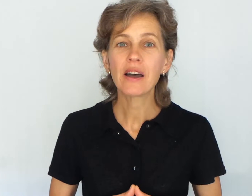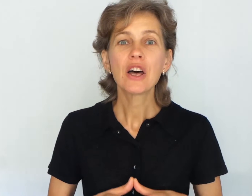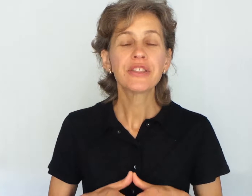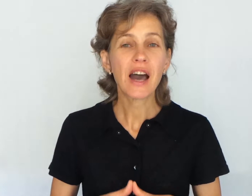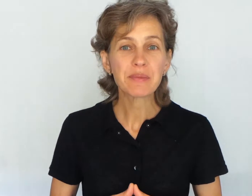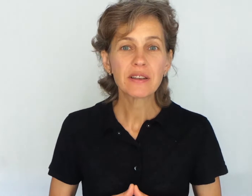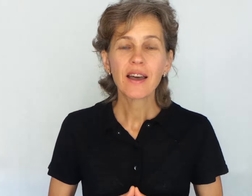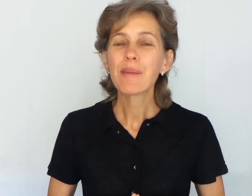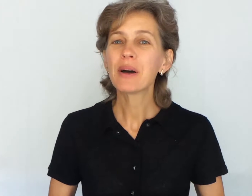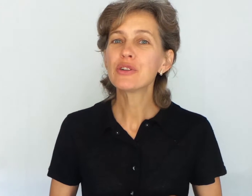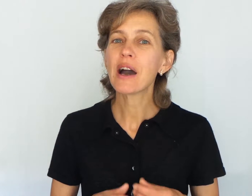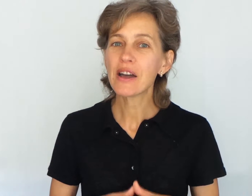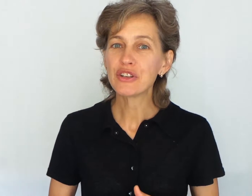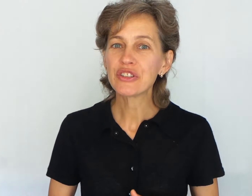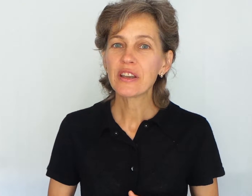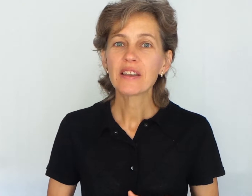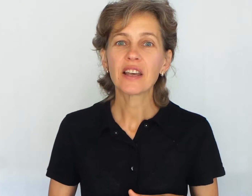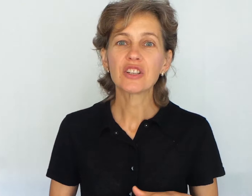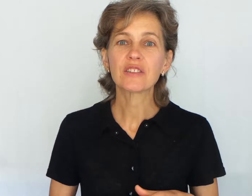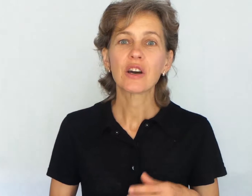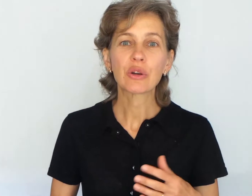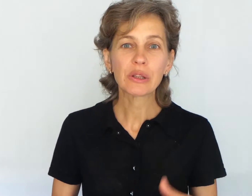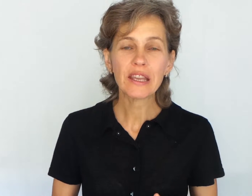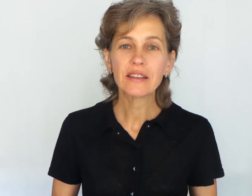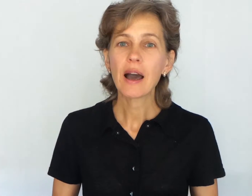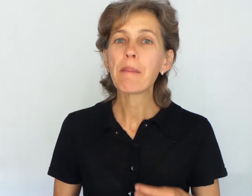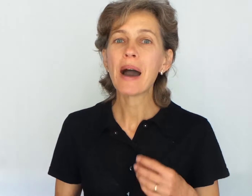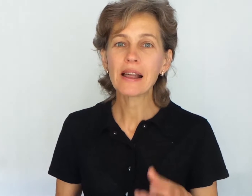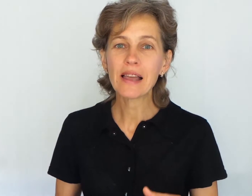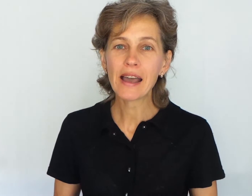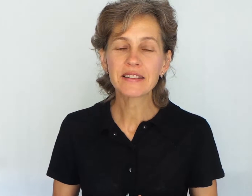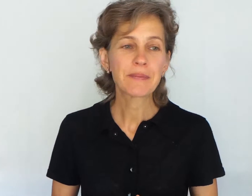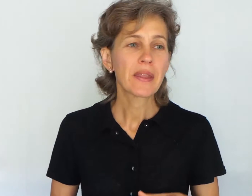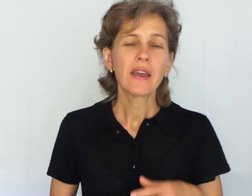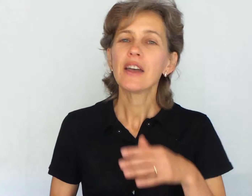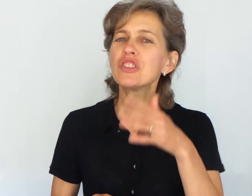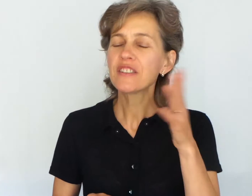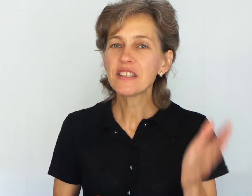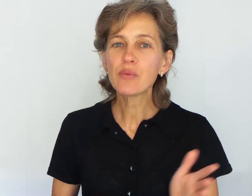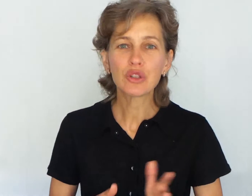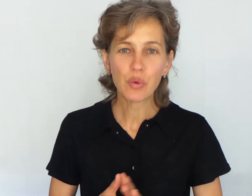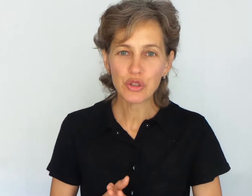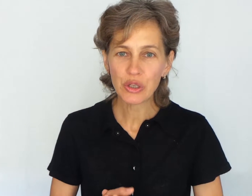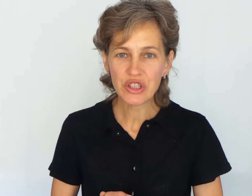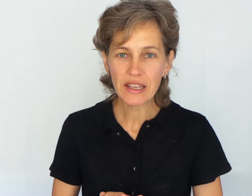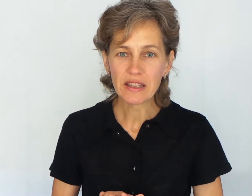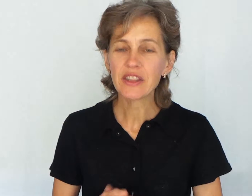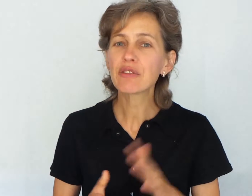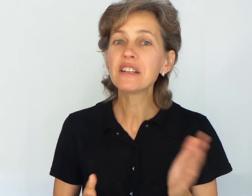Toms, but there are others such as Rolate, Myolax. Just see what what you are taking. They are readily